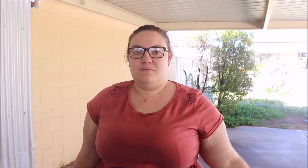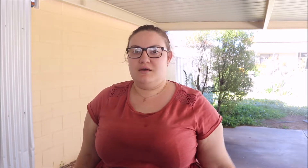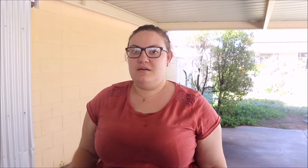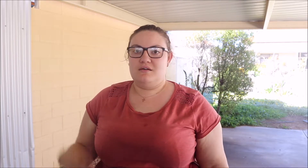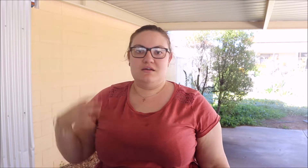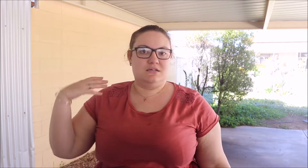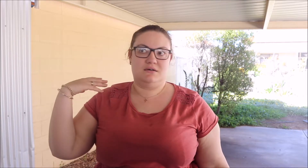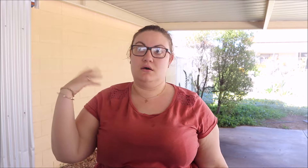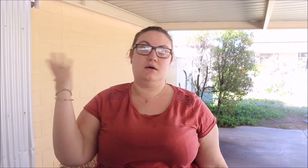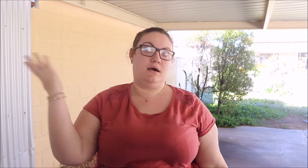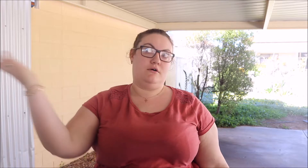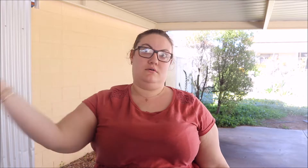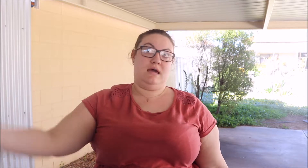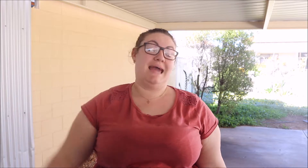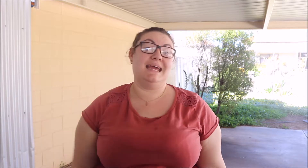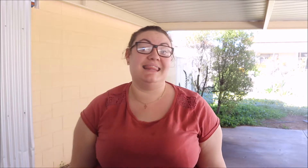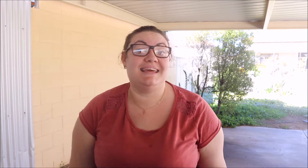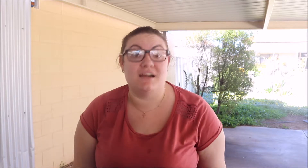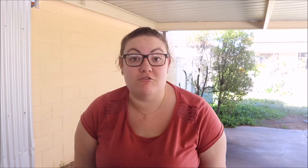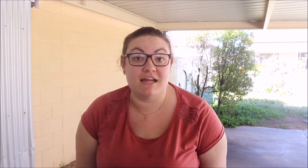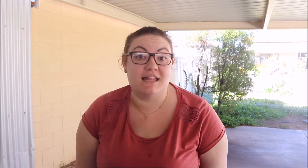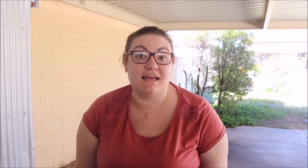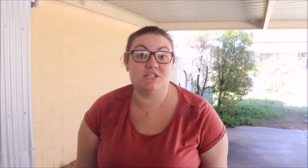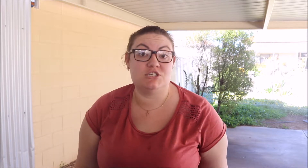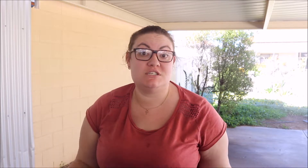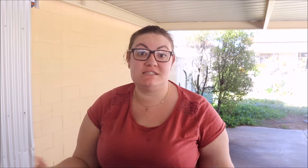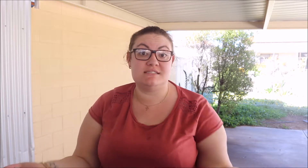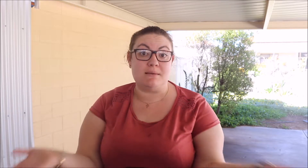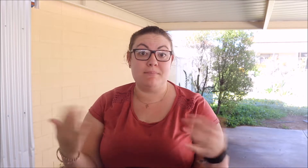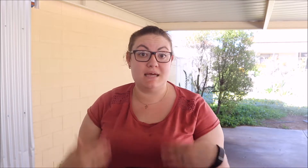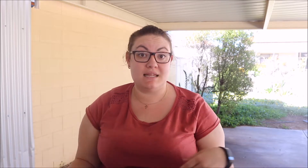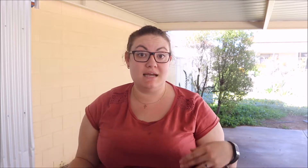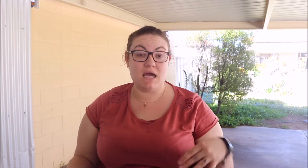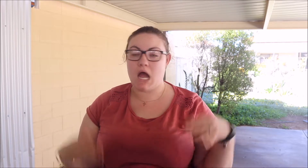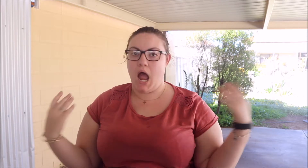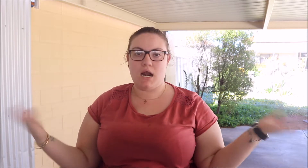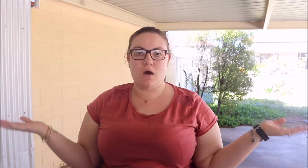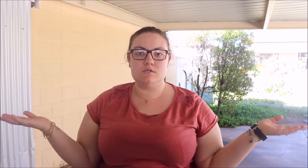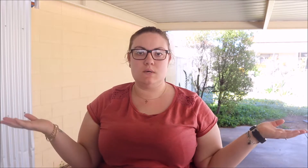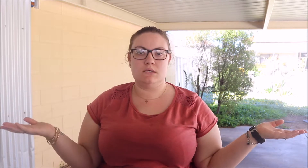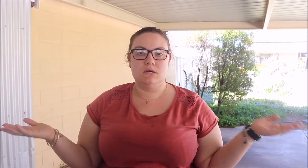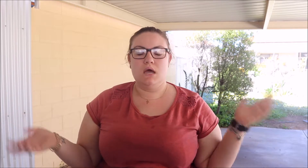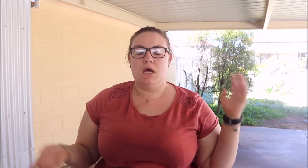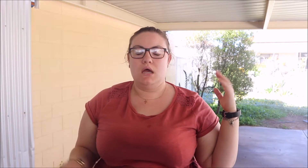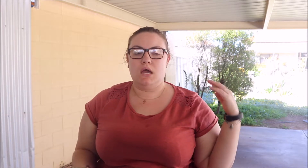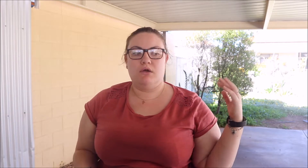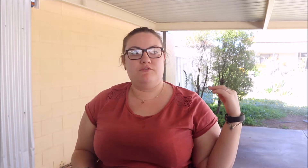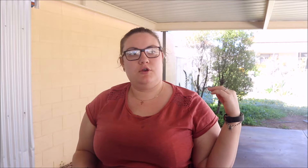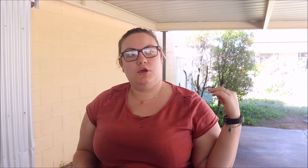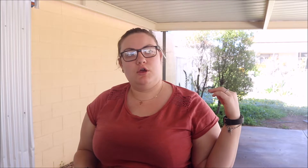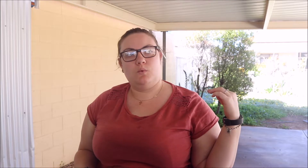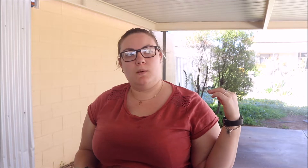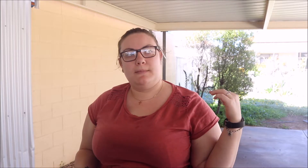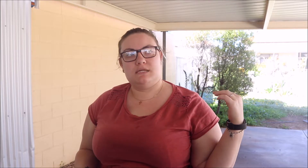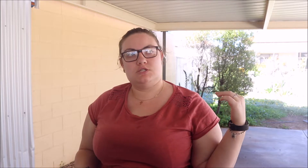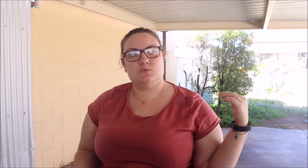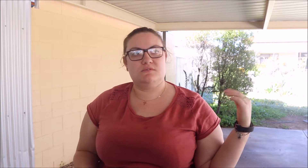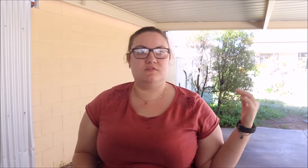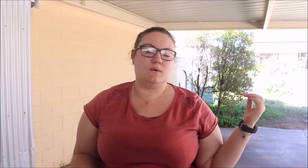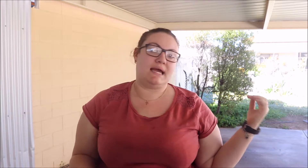here or anything really, just send me a link and I'll do it. If you want me to review a